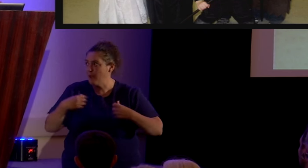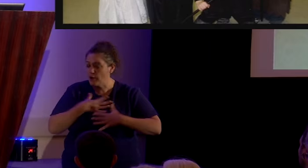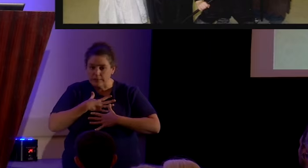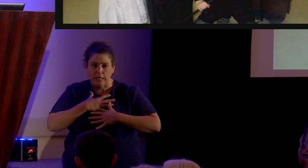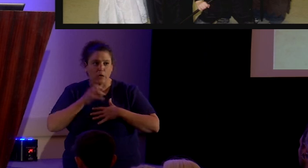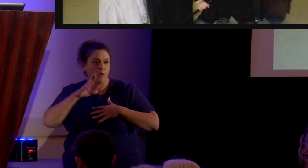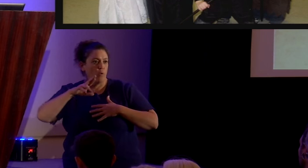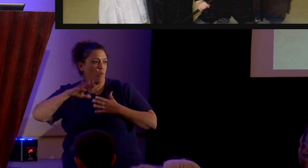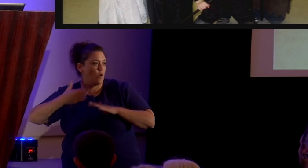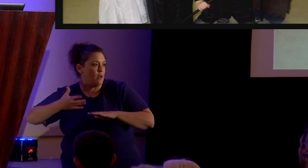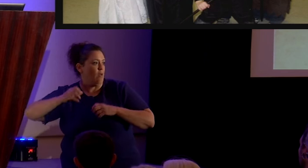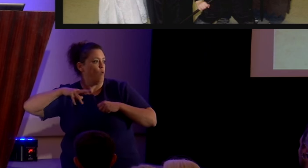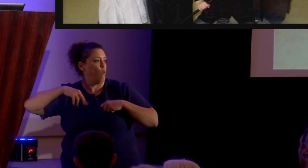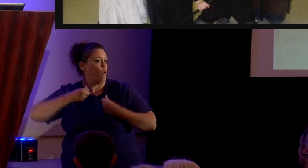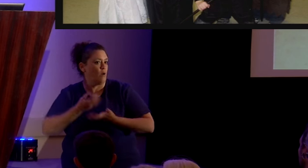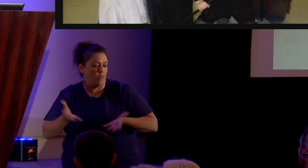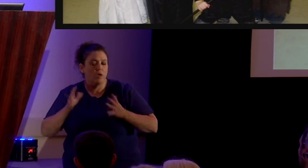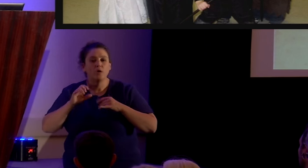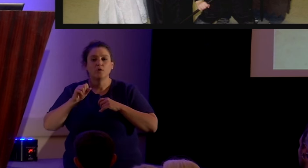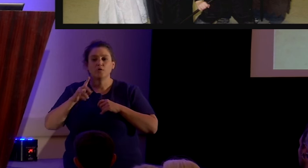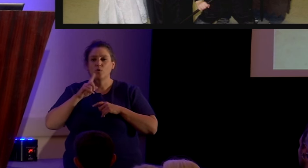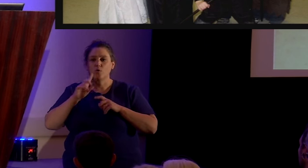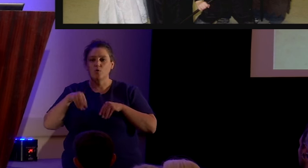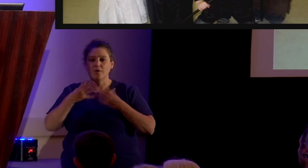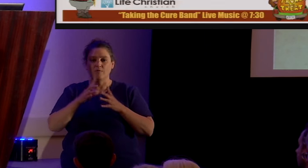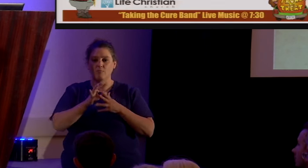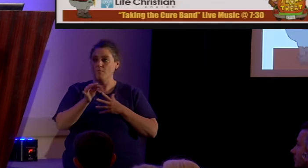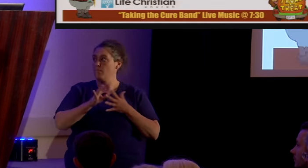or dead or anything like that. So you make an alternative.